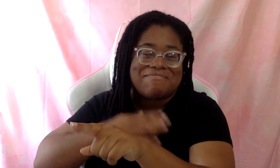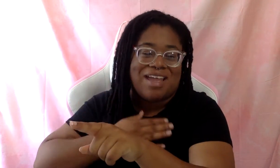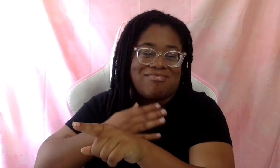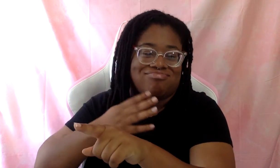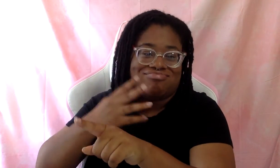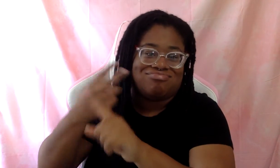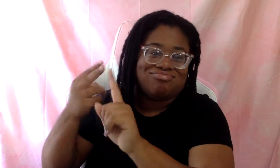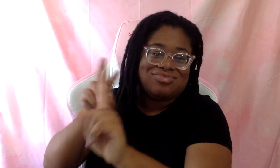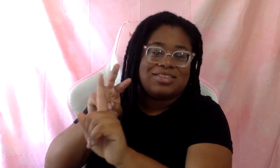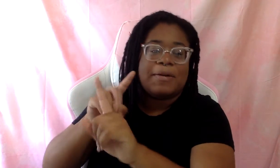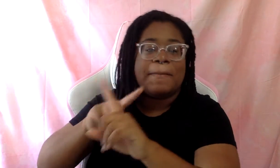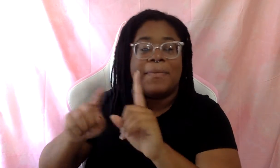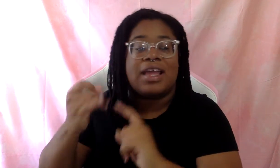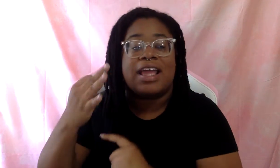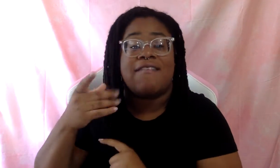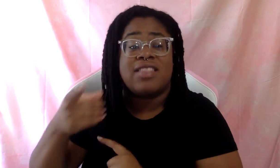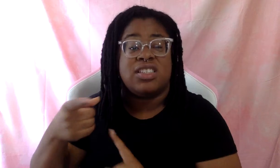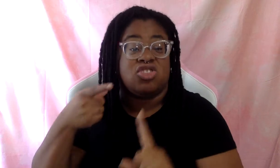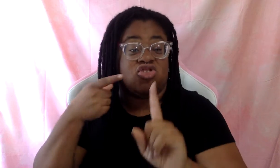But this is your end goal and you're doing this.